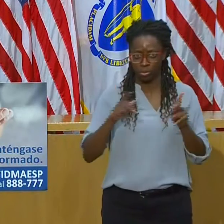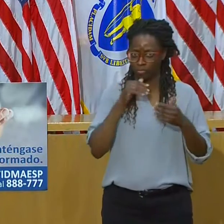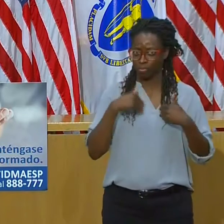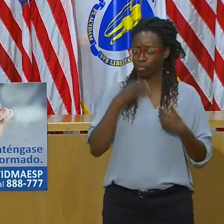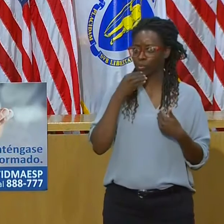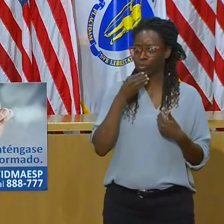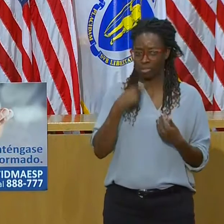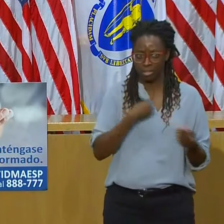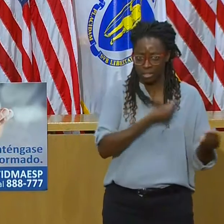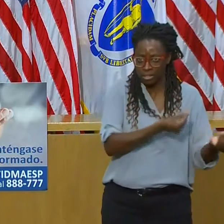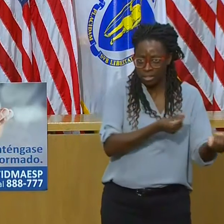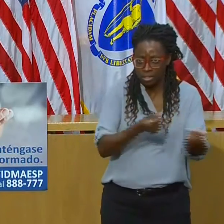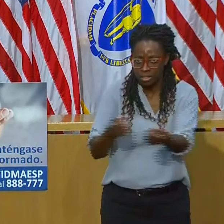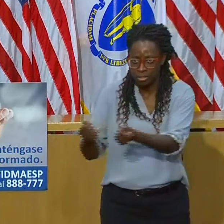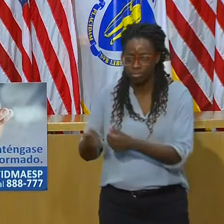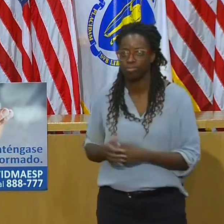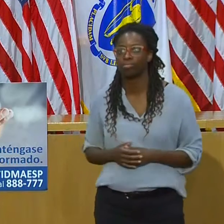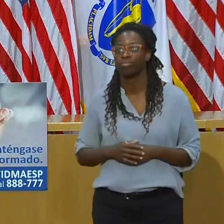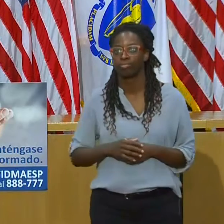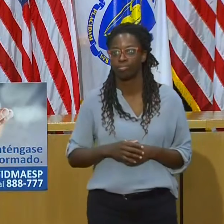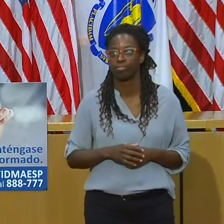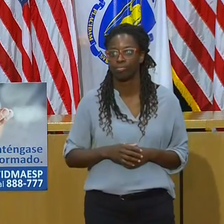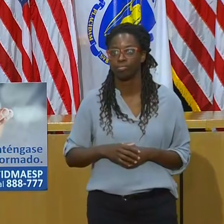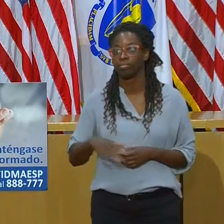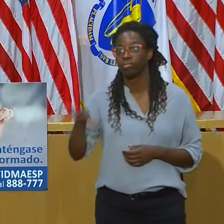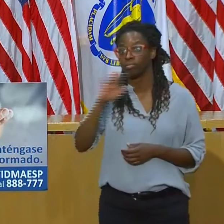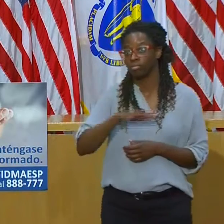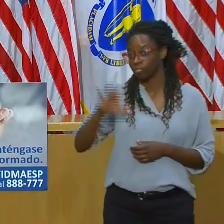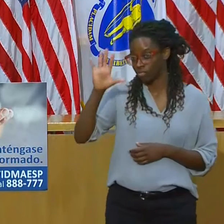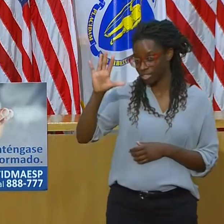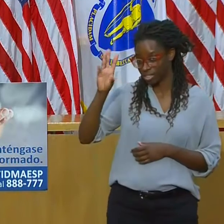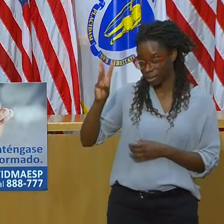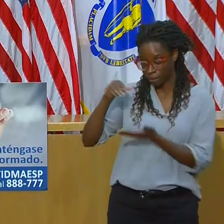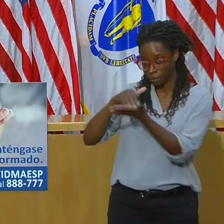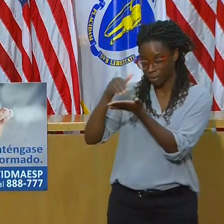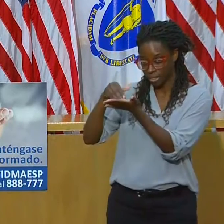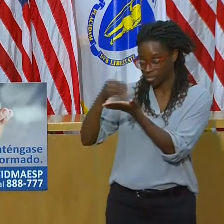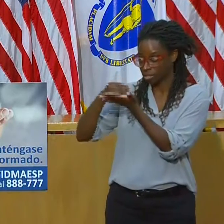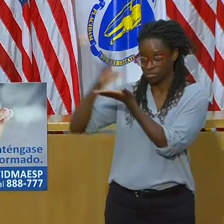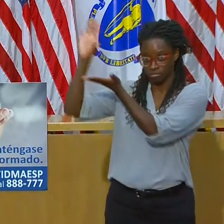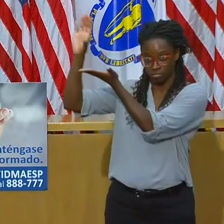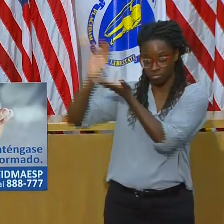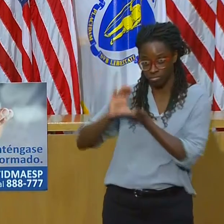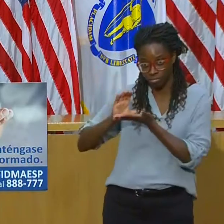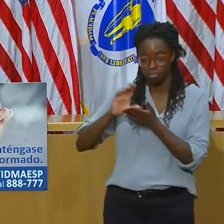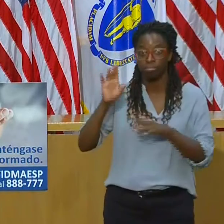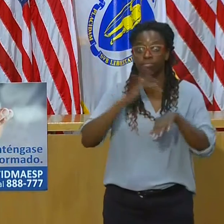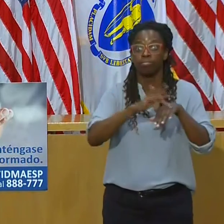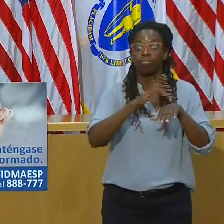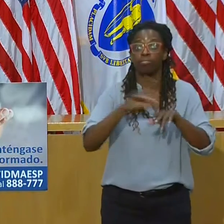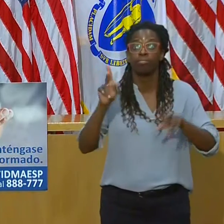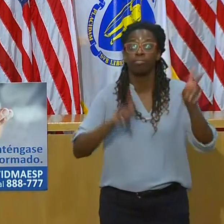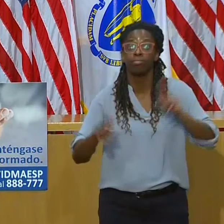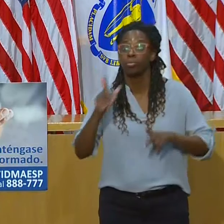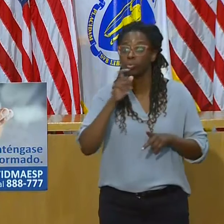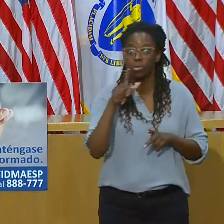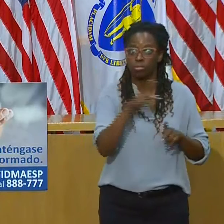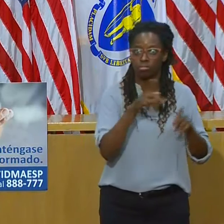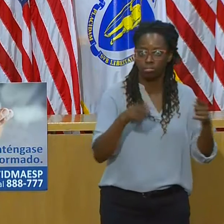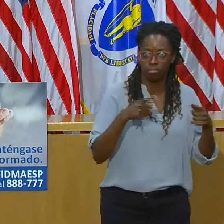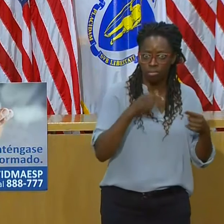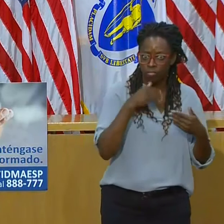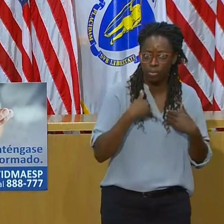million in funding available to a wide array of programs and initiatives in order to help ensure individuals and